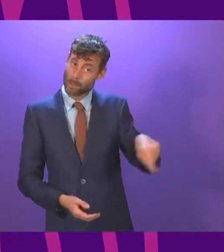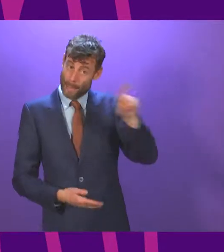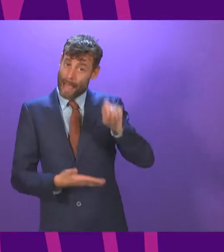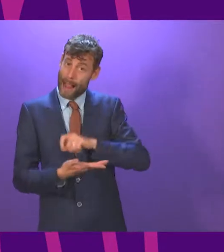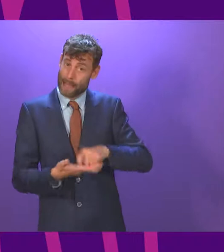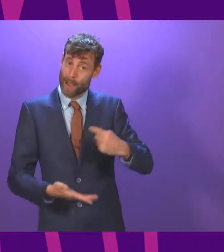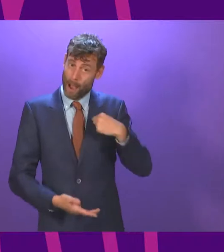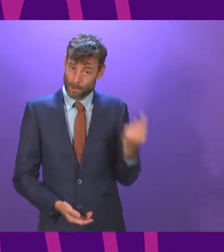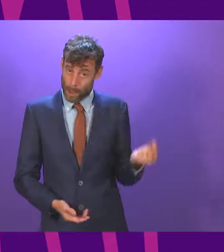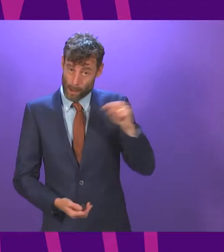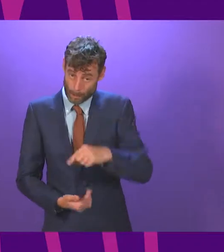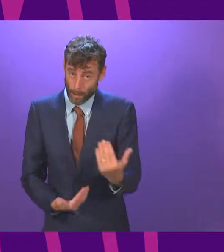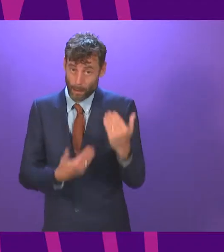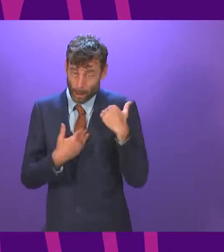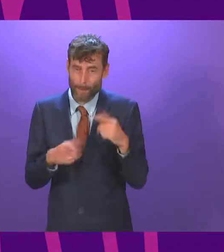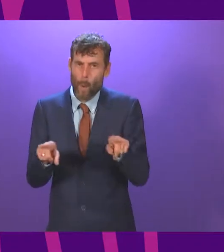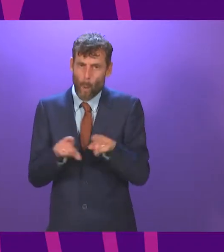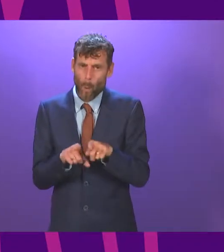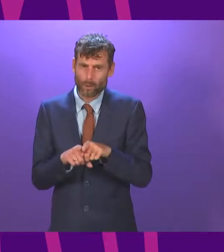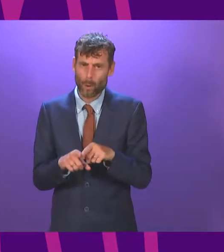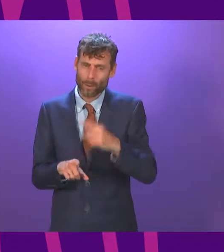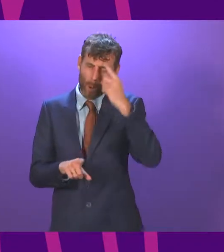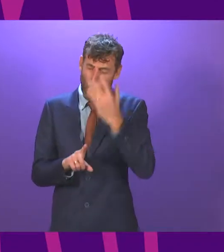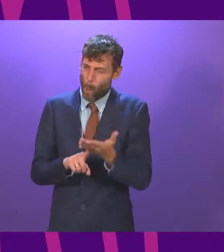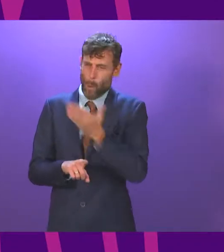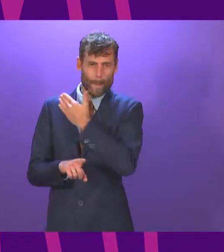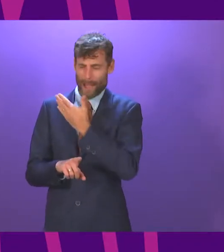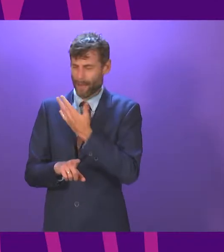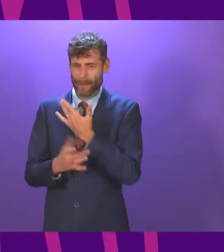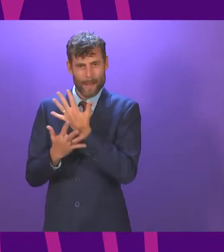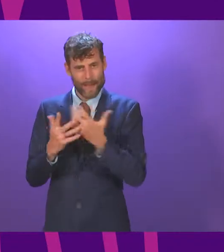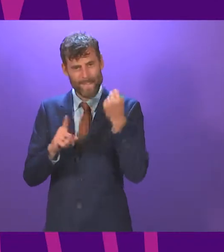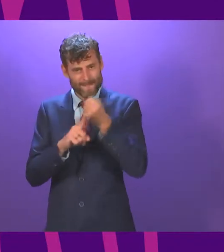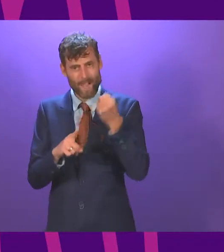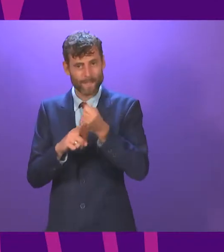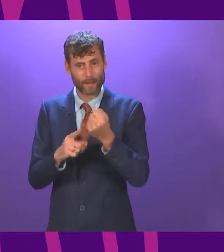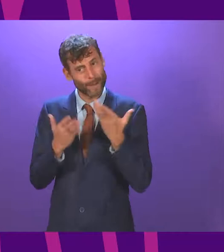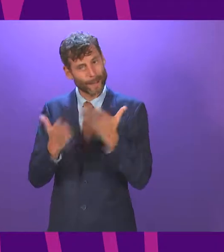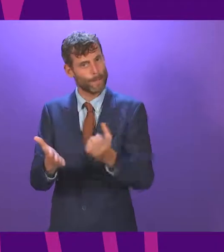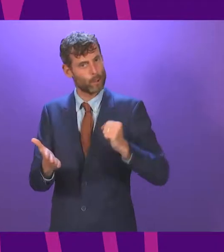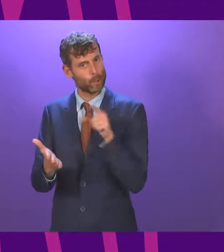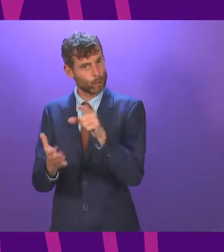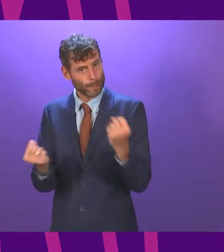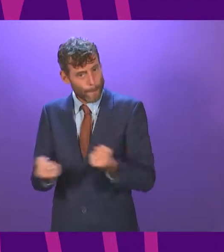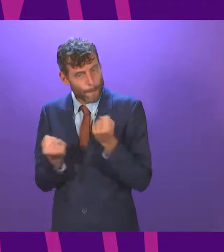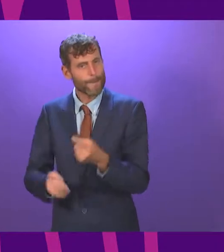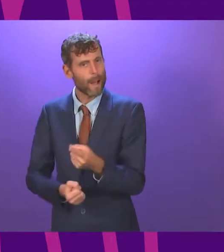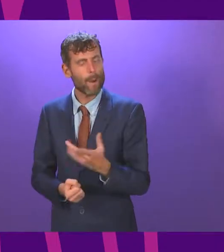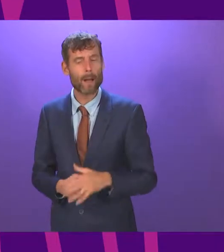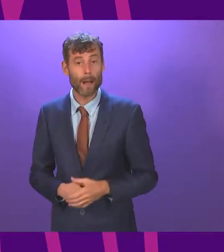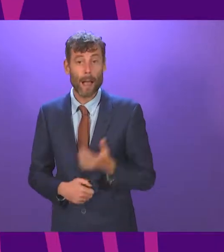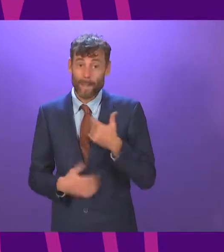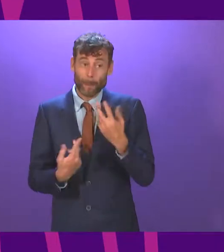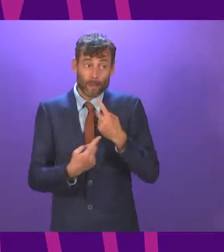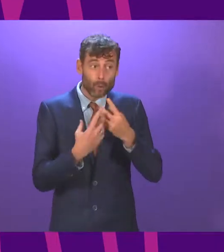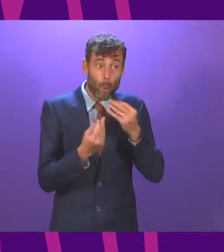generations who fought to bring power here in the first place. During the summer I've been out regularly speaking to constituents. The